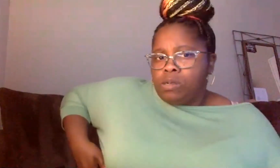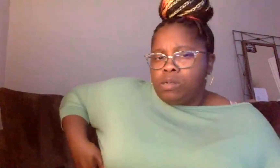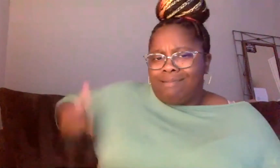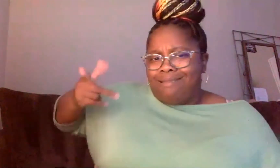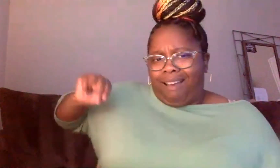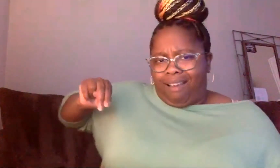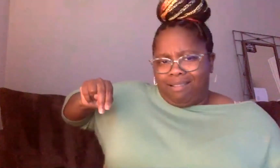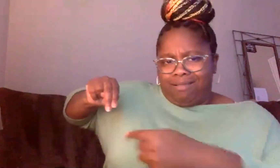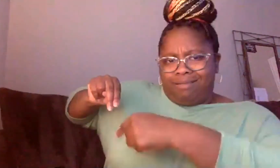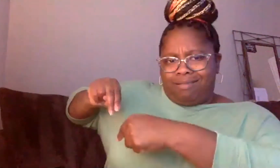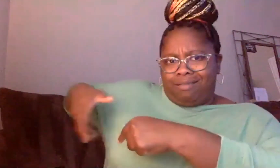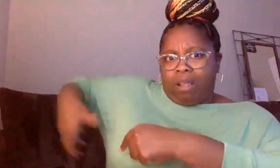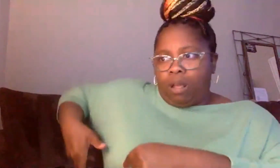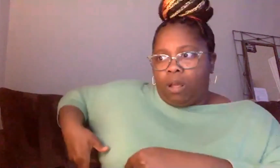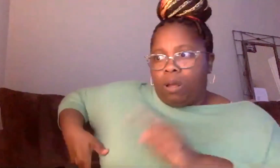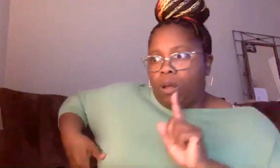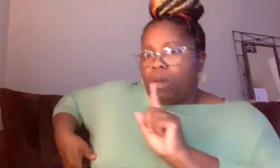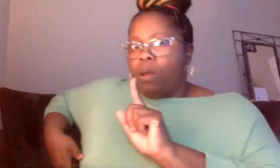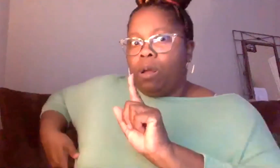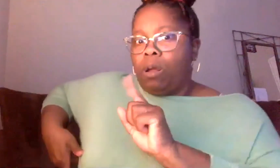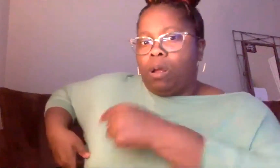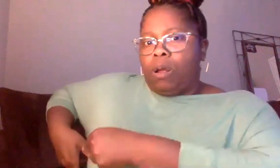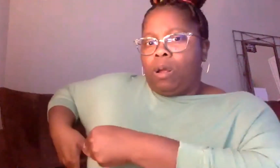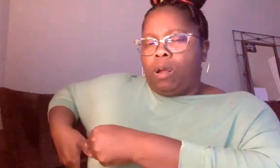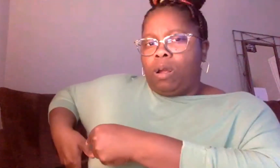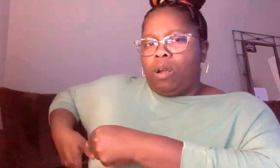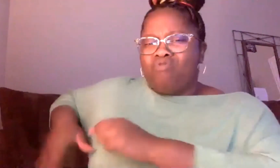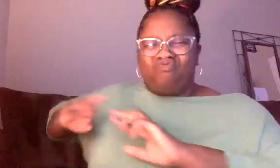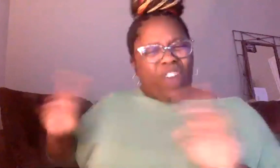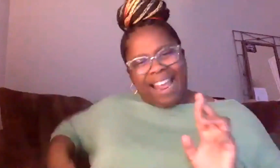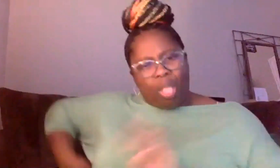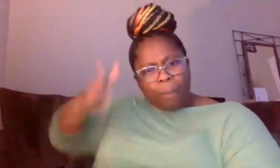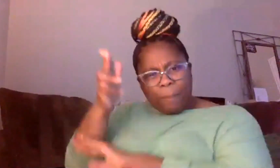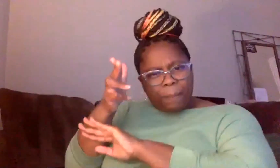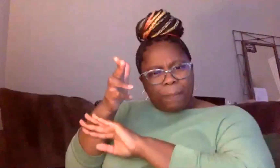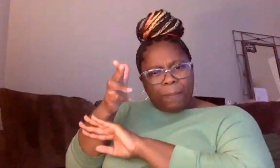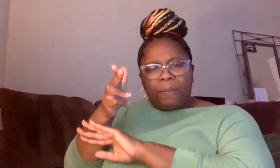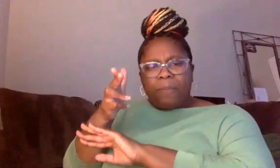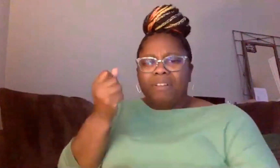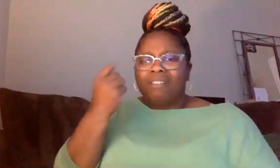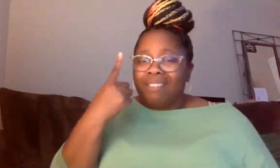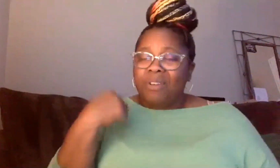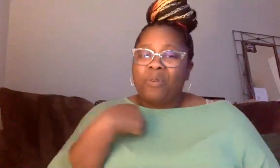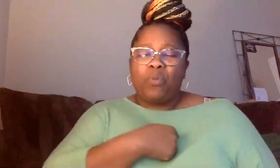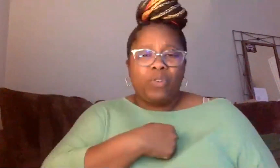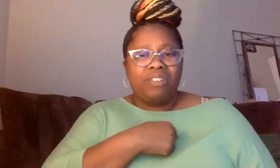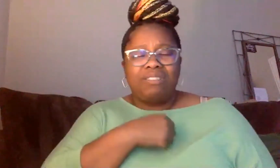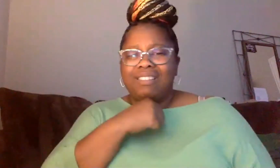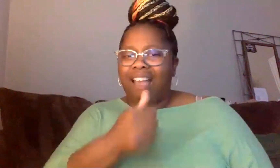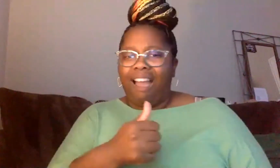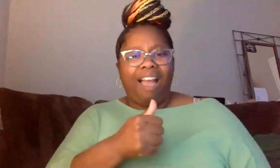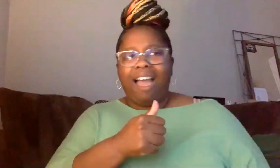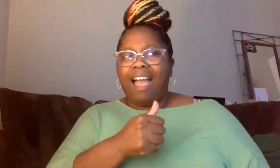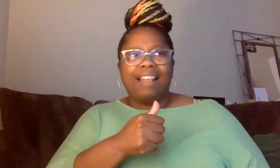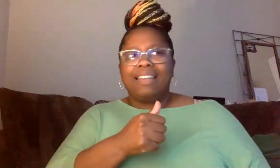stuff like that. So being that that is, we're being policed by our demographics. We're not even being policed by our criminal, our criminal activity anymore